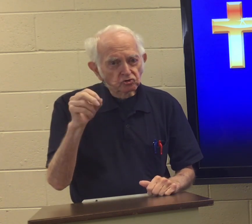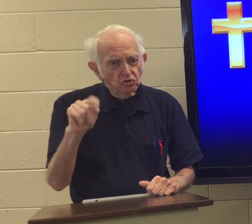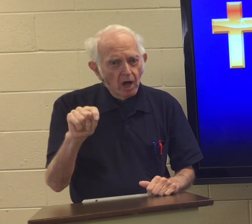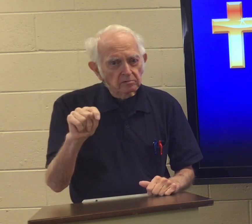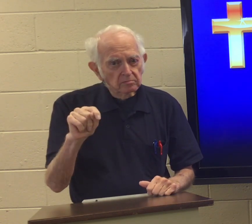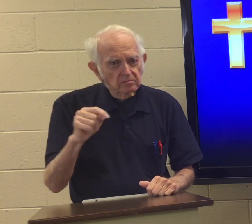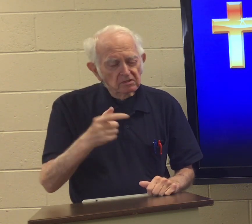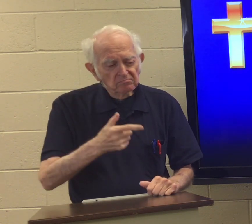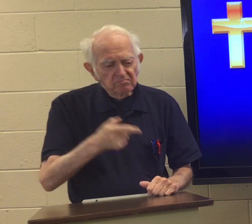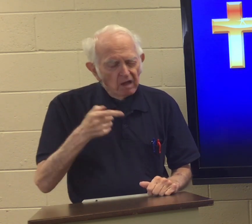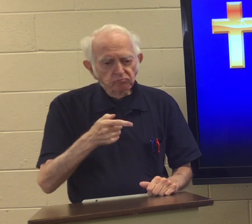gunshots.